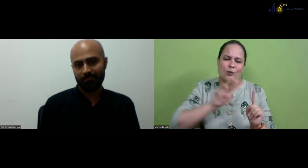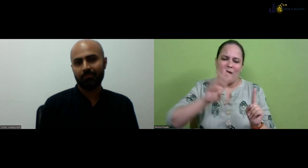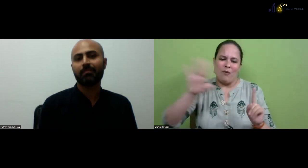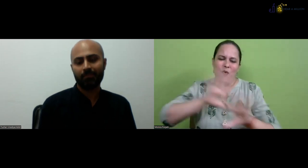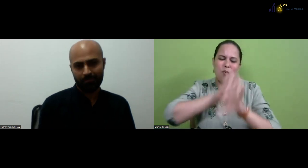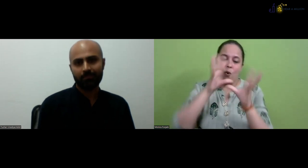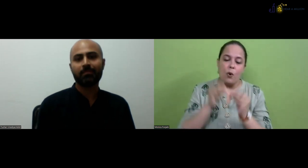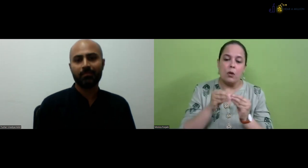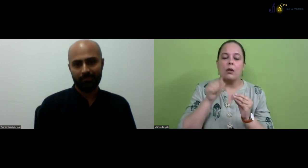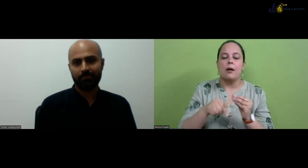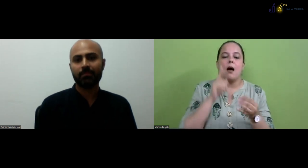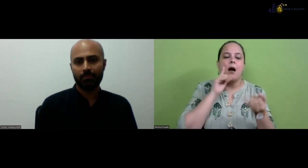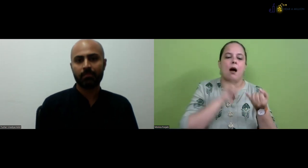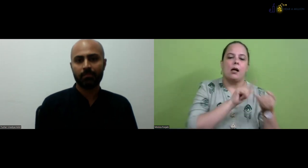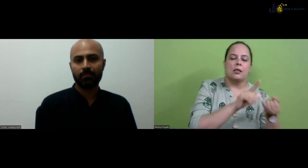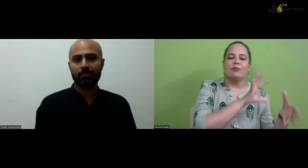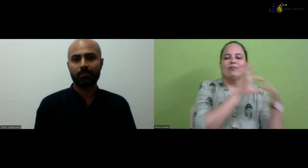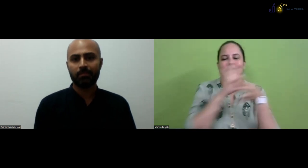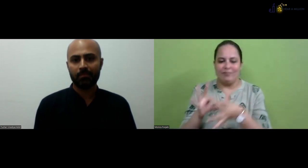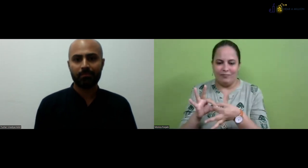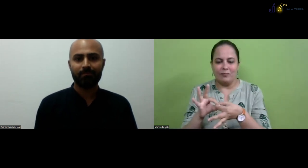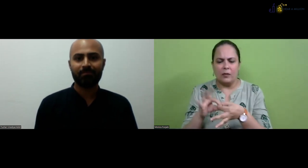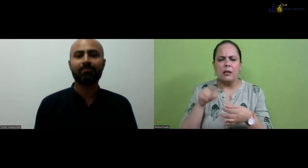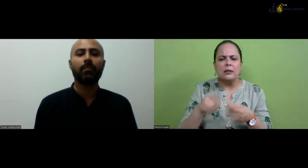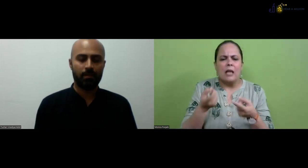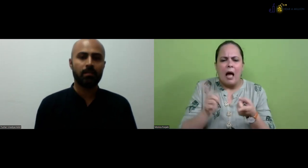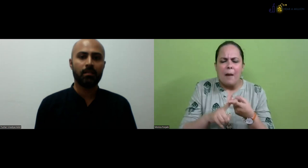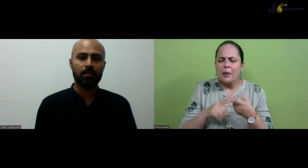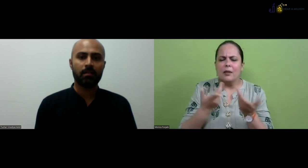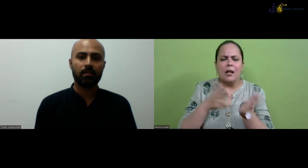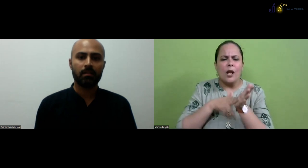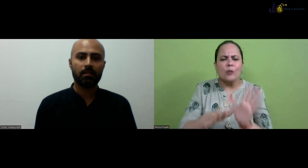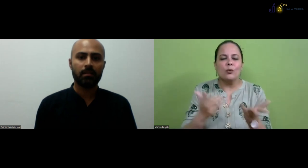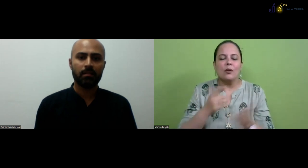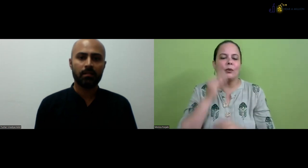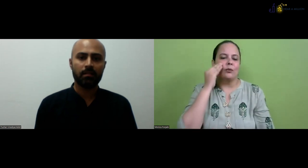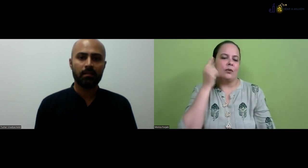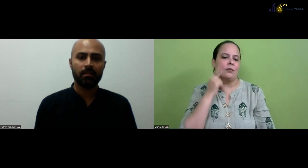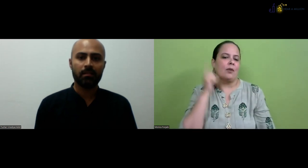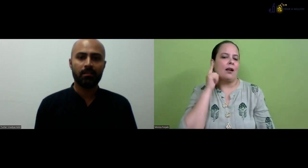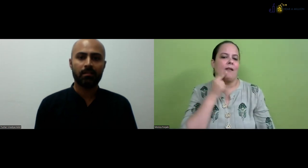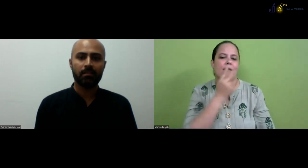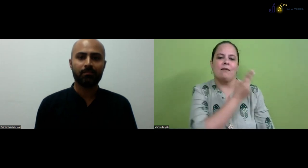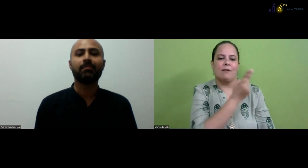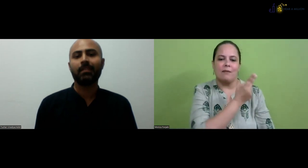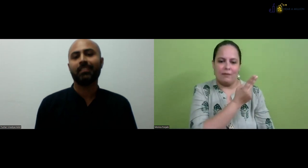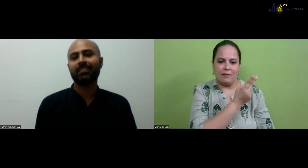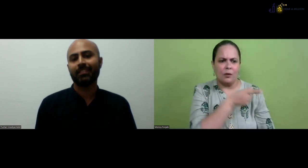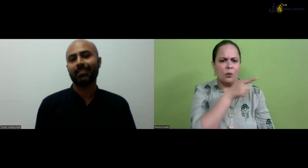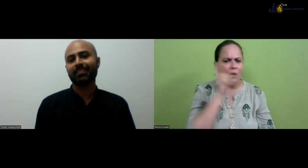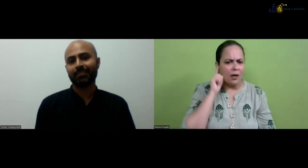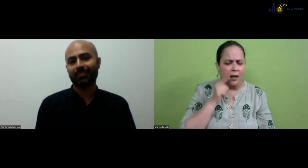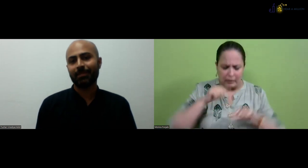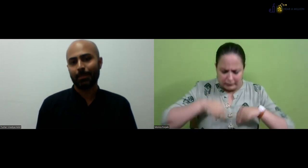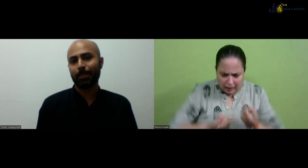all the subjects, academic subjects, mathematics, science, to all the classes. So it's related to the ISL only where you